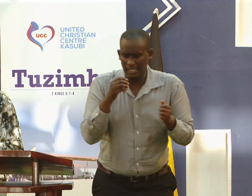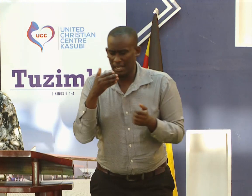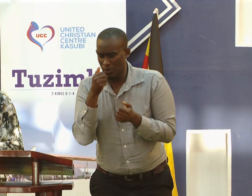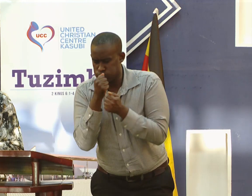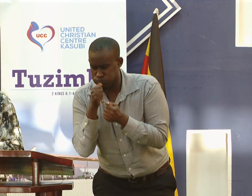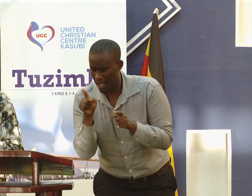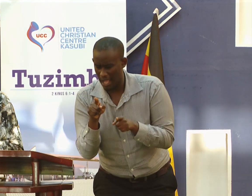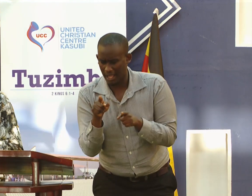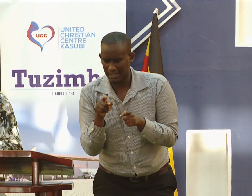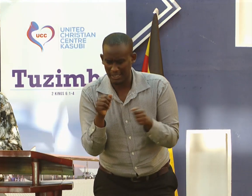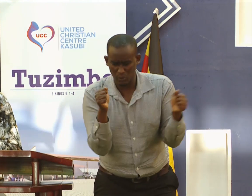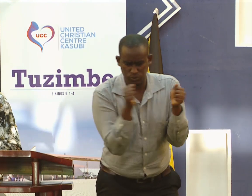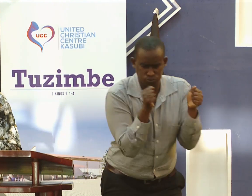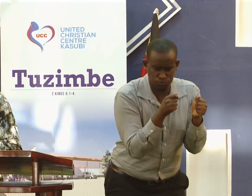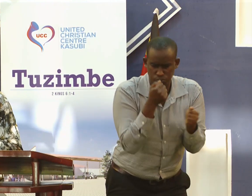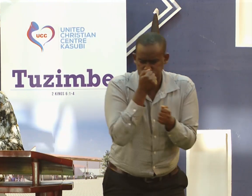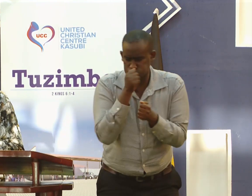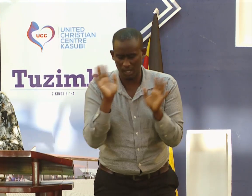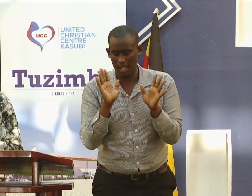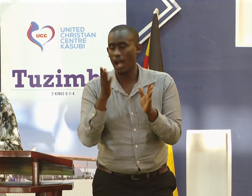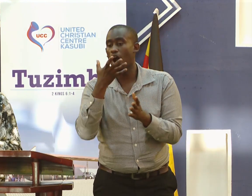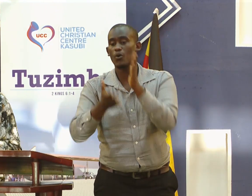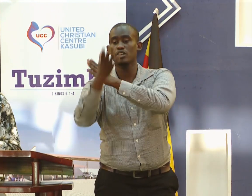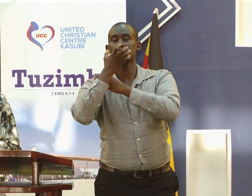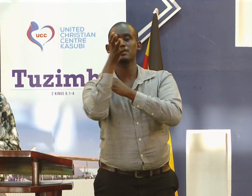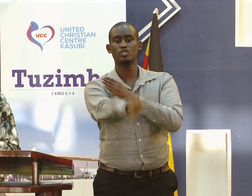out, and then you're no longer His.